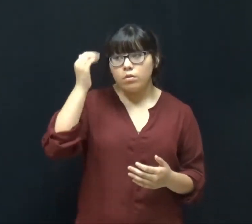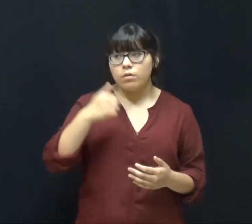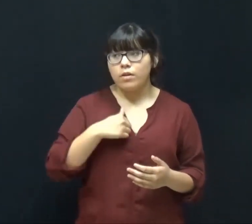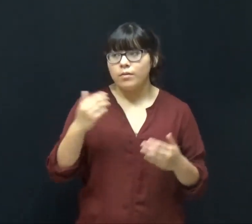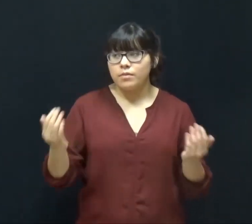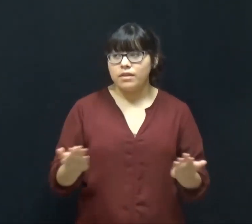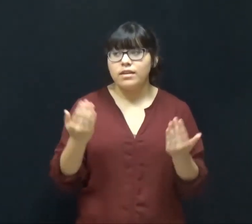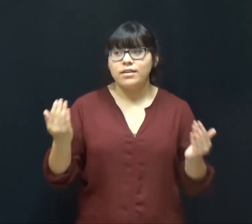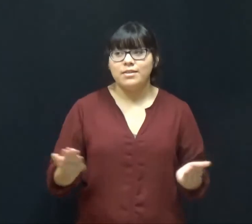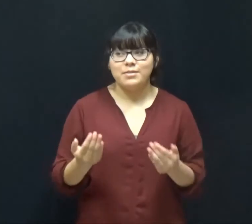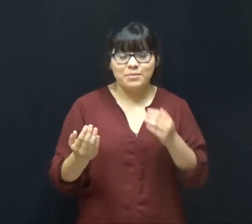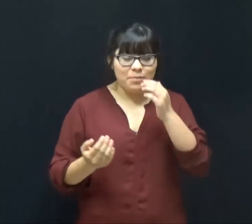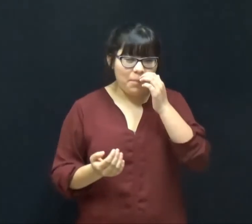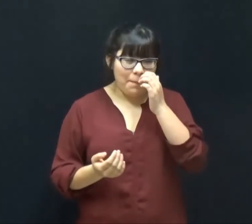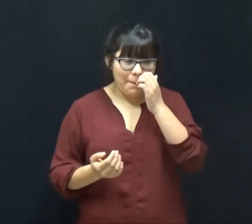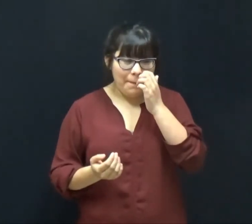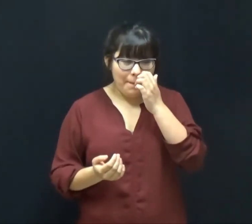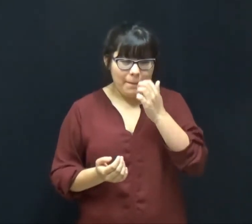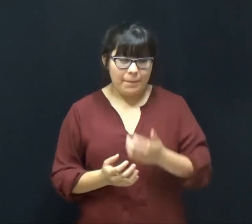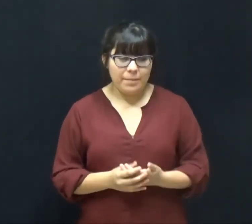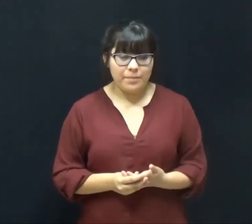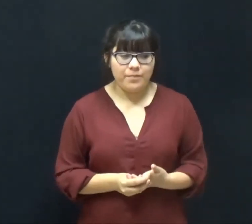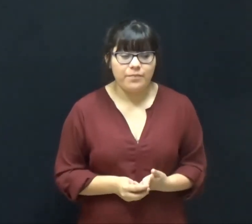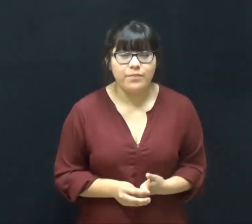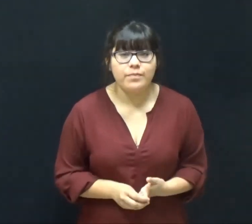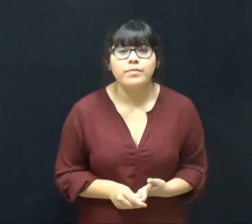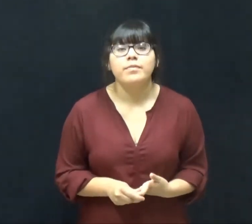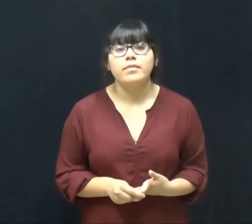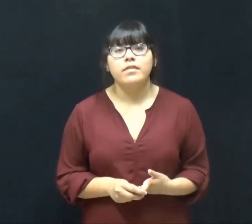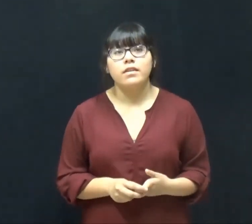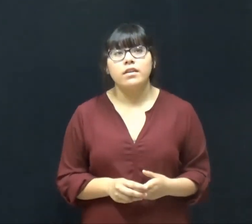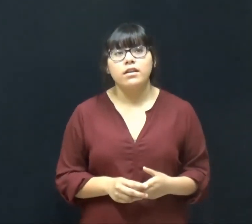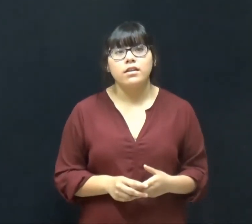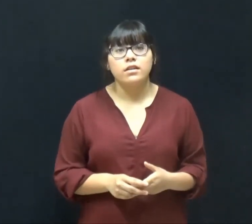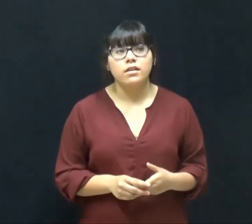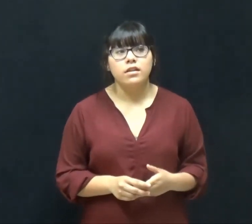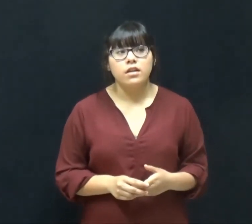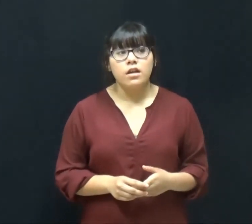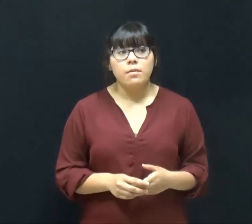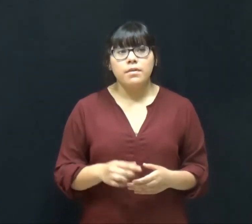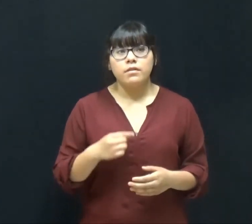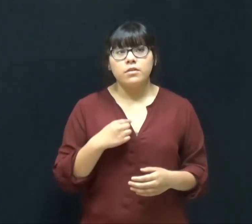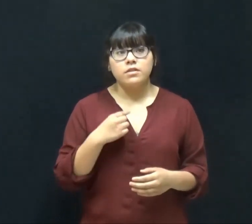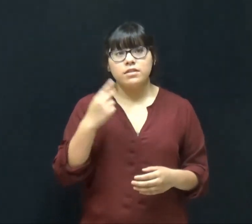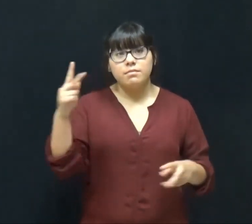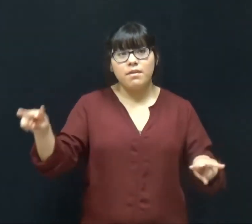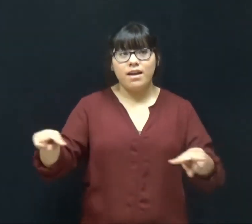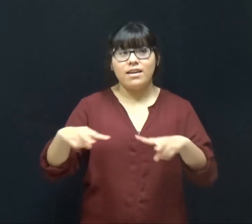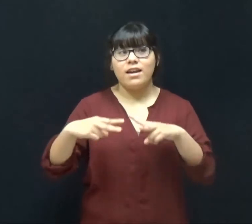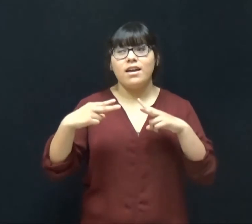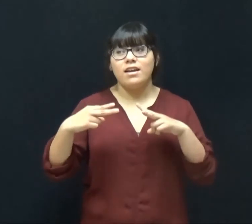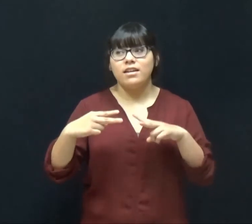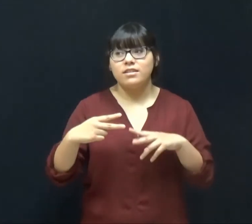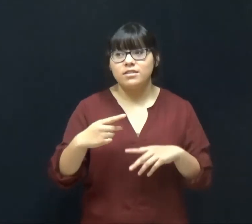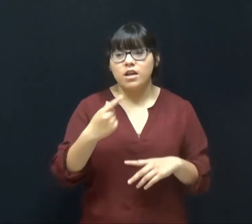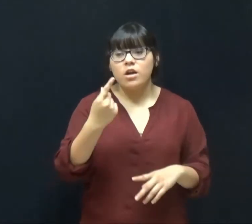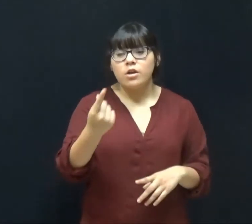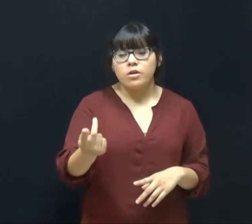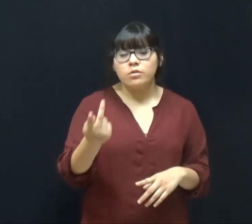if you know I'm there If you looked in my eyes Or